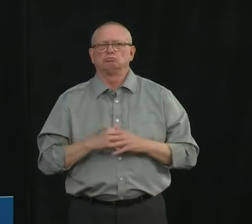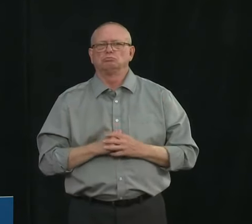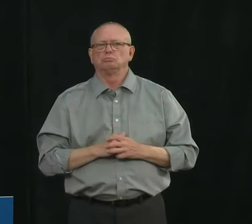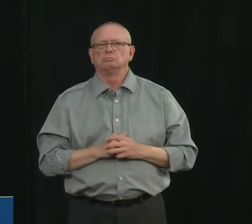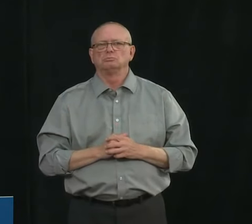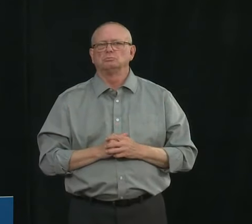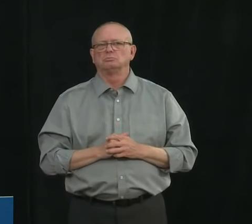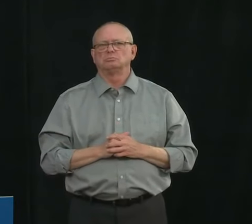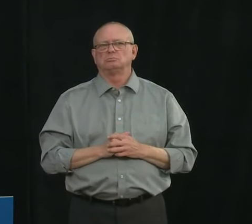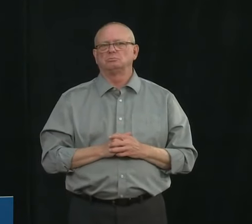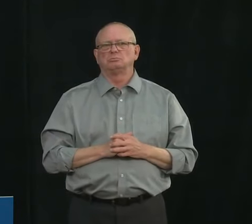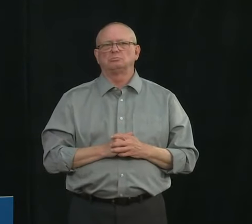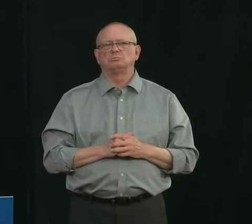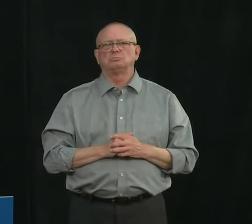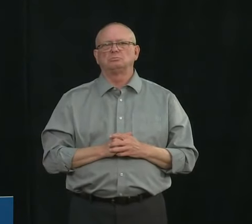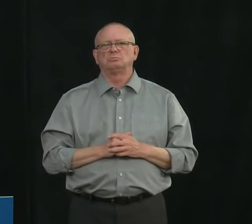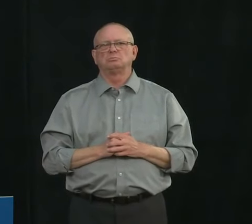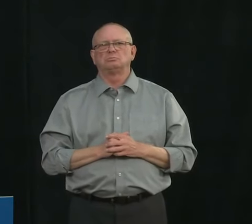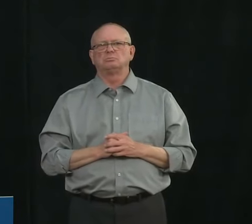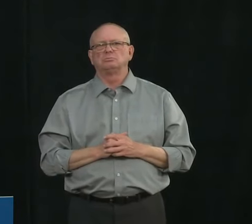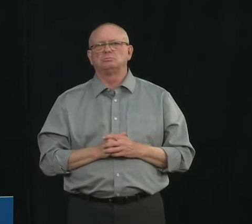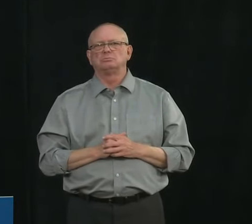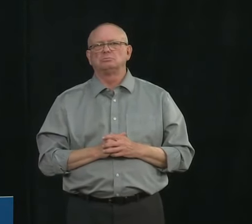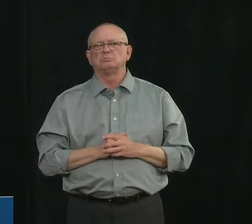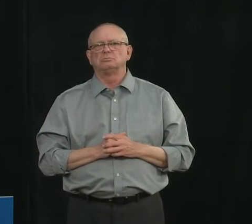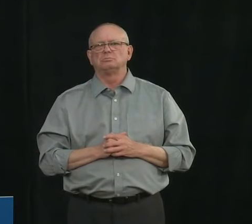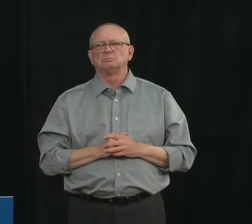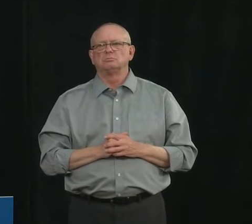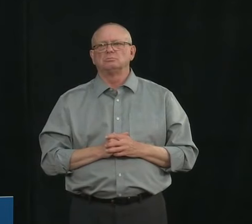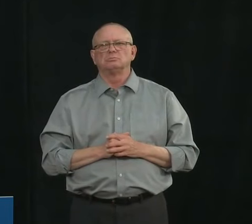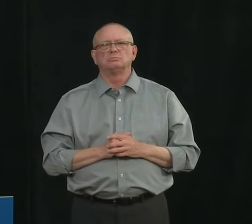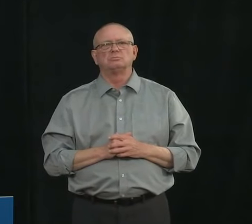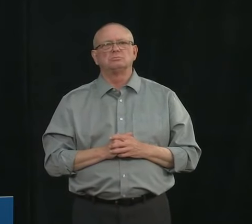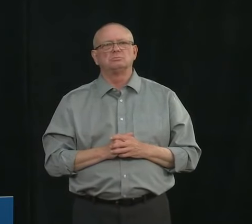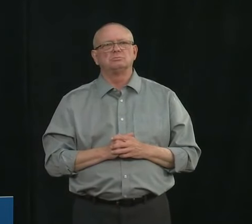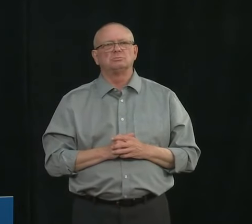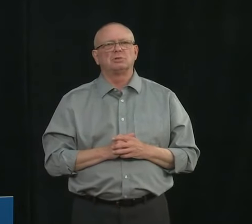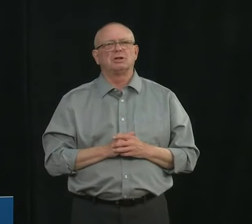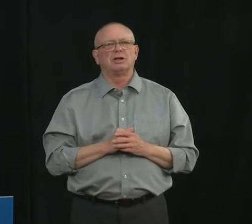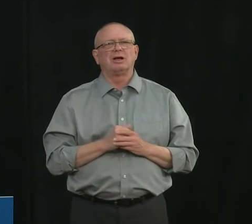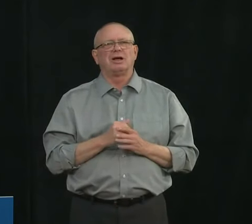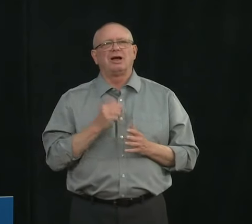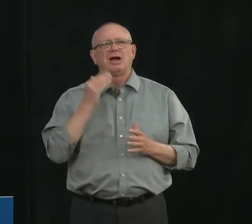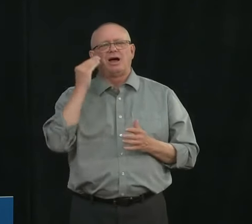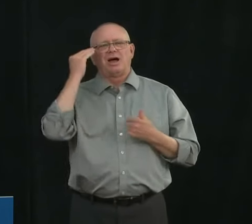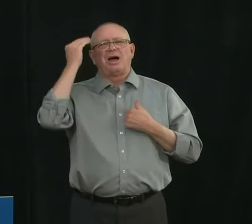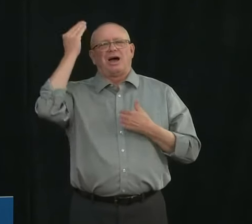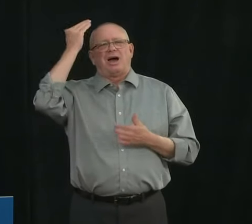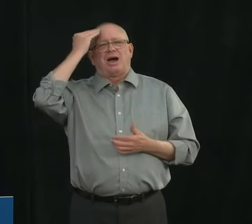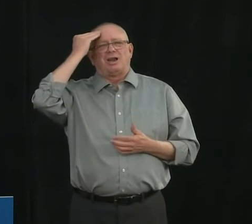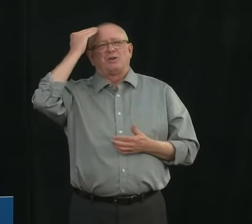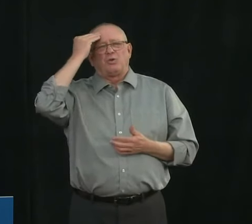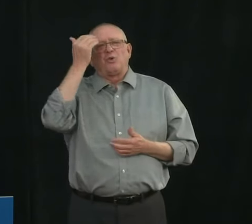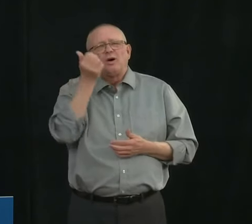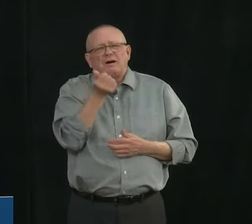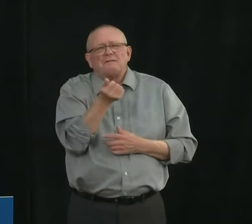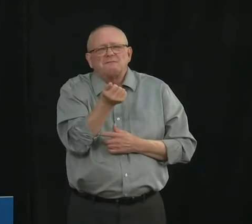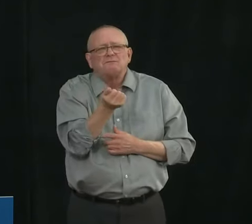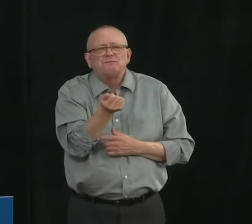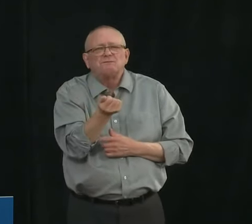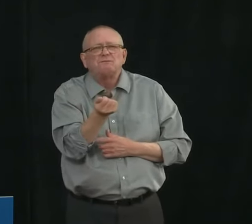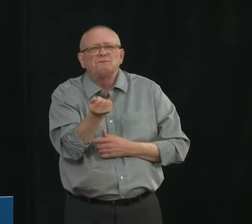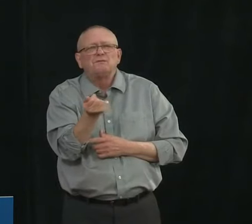I'm sure like anything else there will be a small group of people who are perhaps really